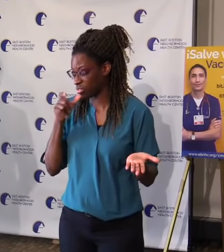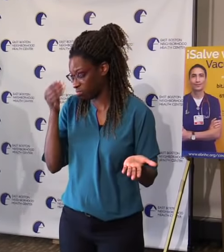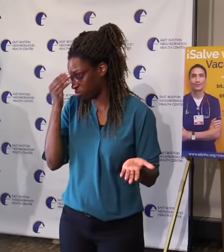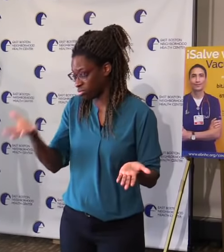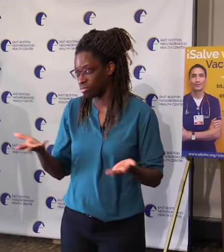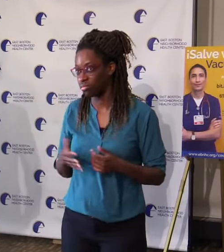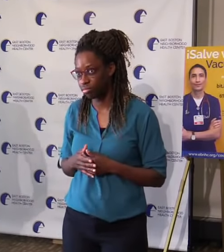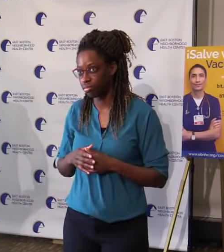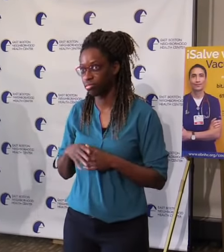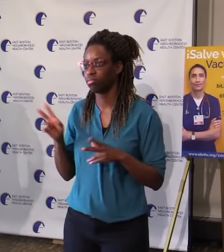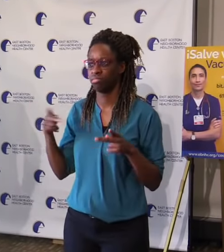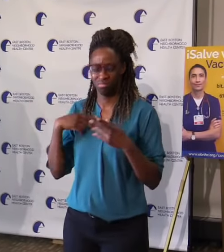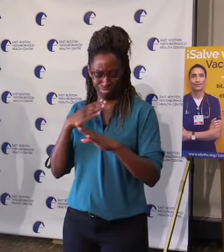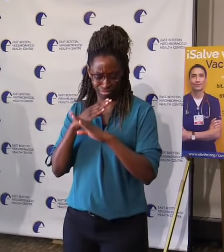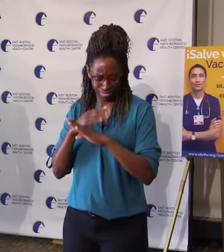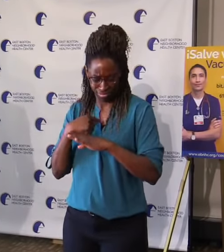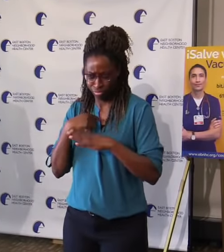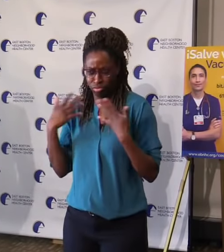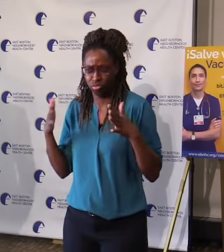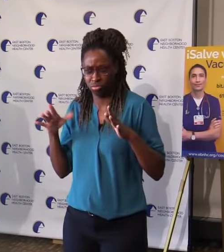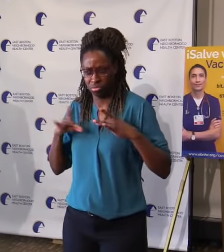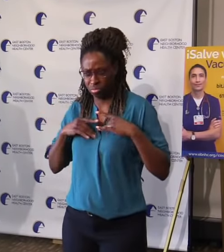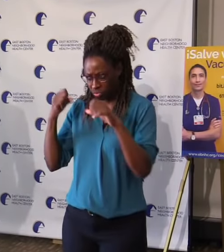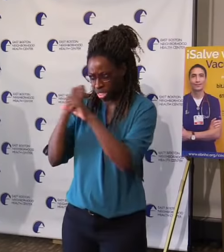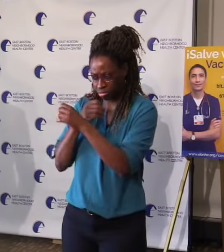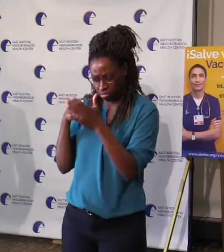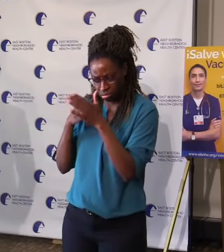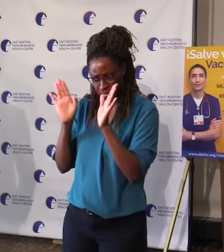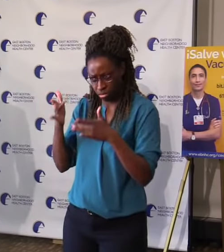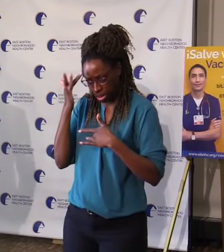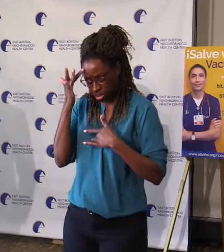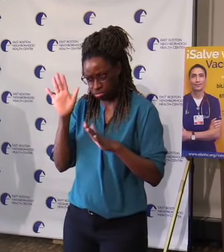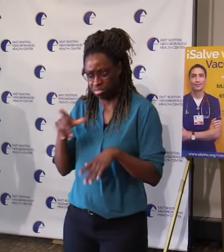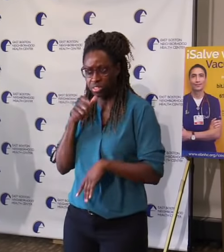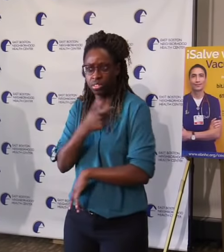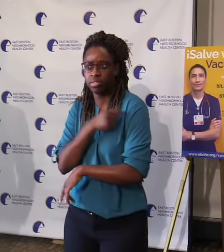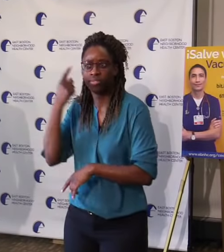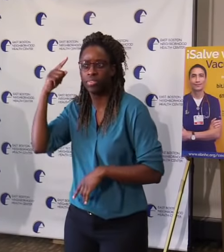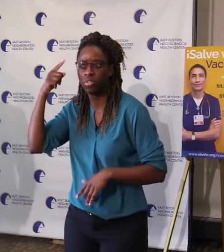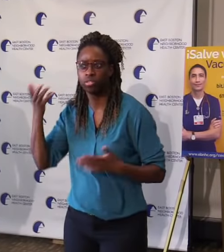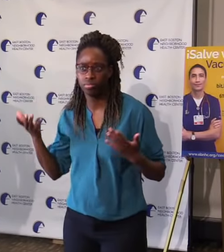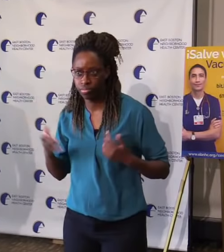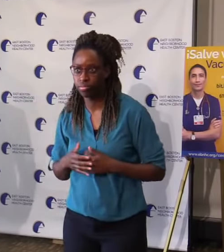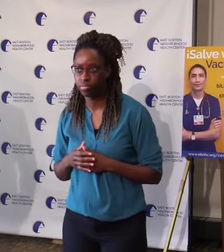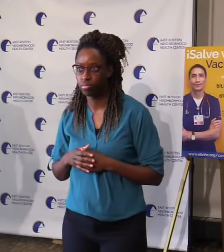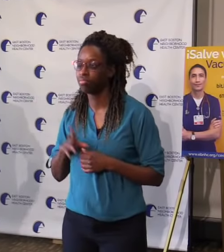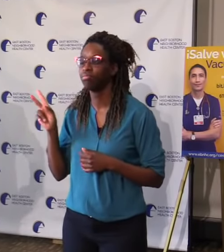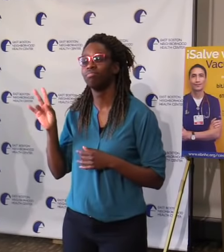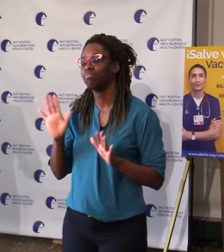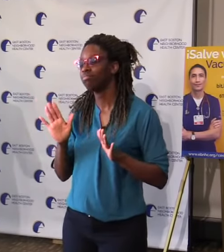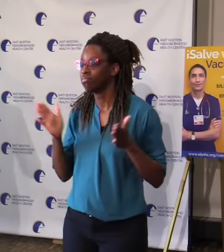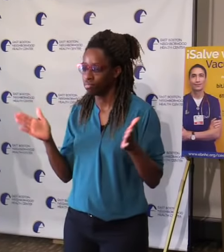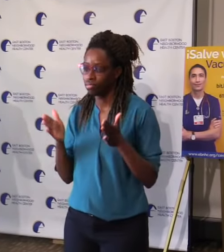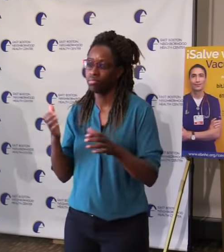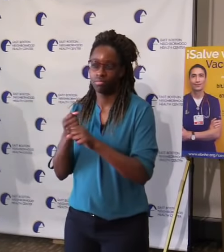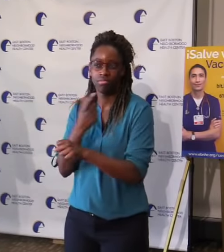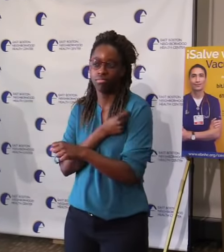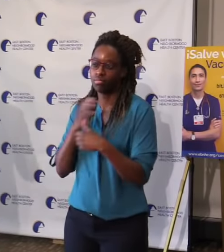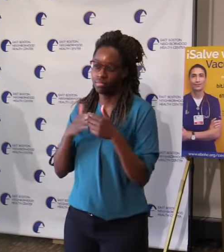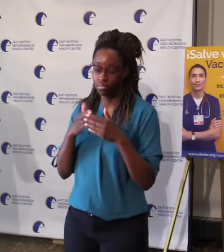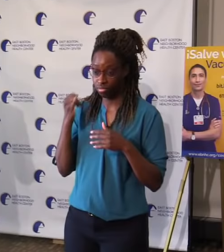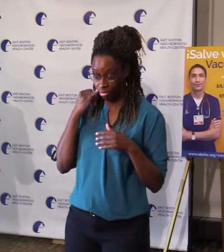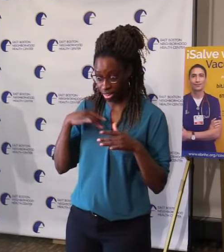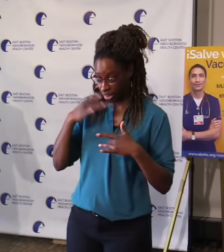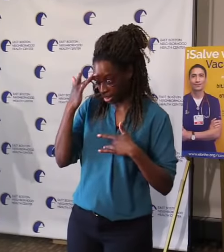And the answer to that is you really should get vaccinated because as COVID